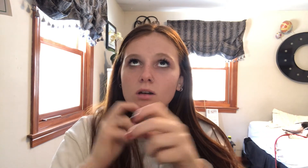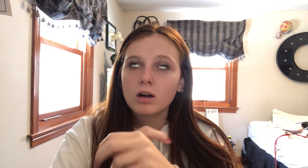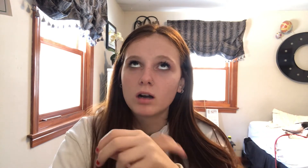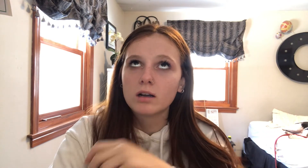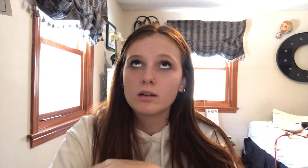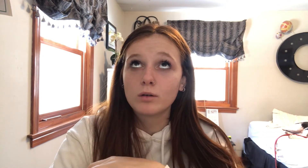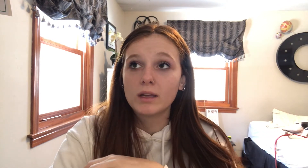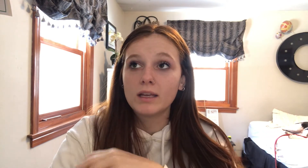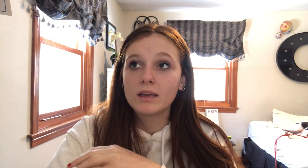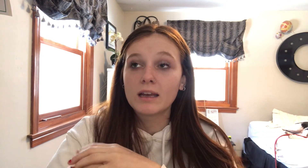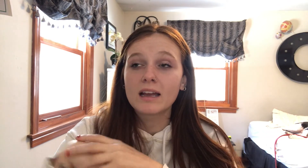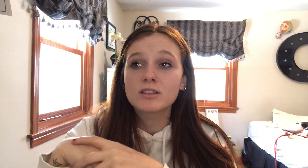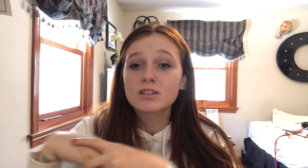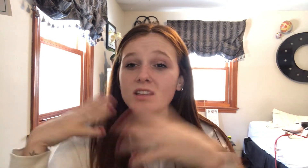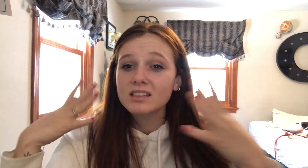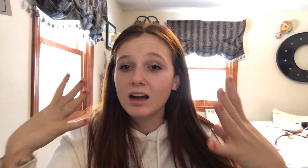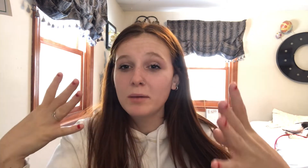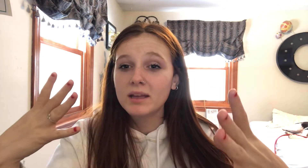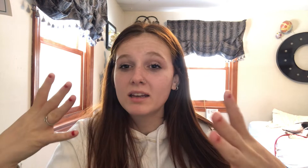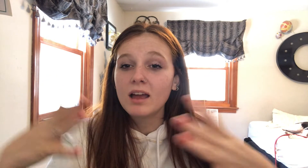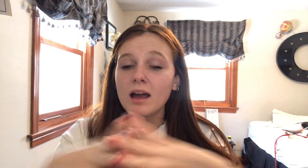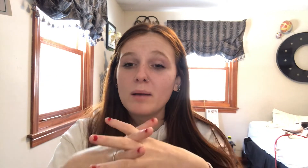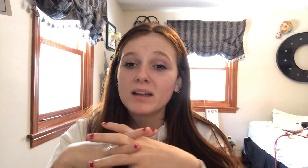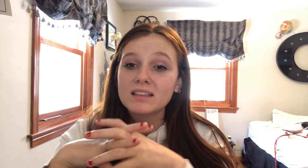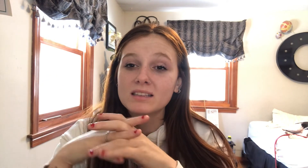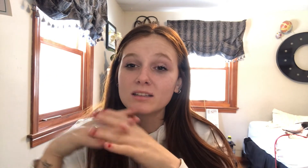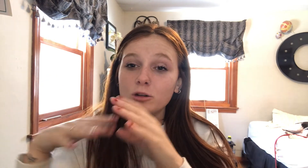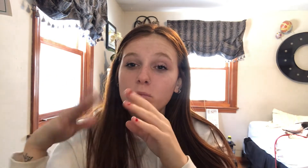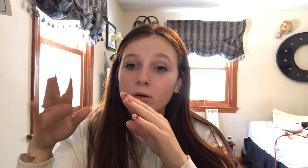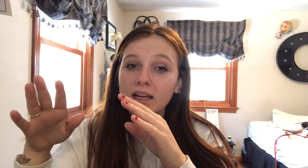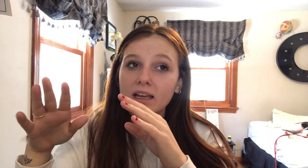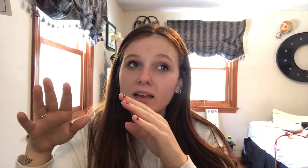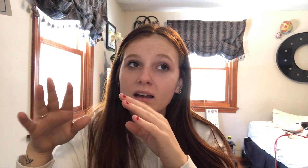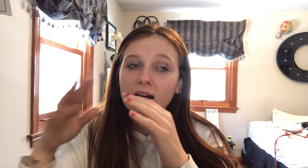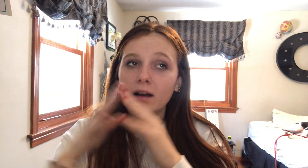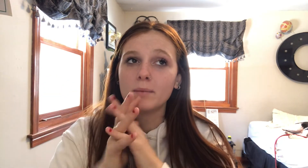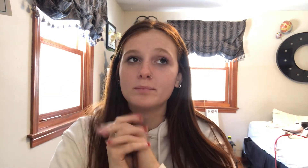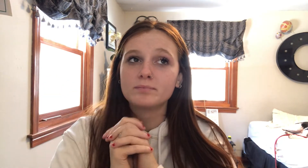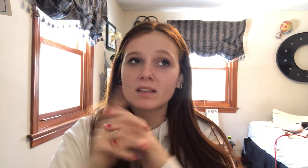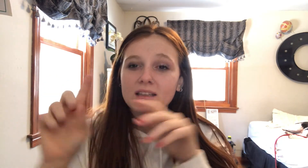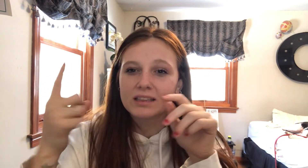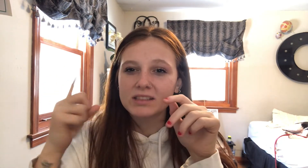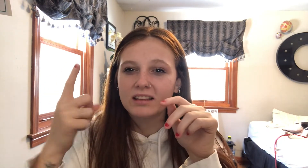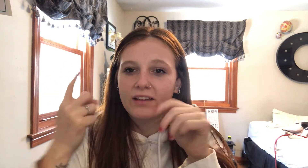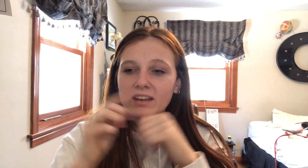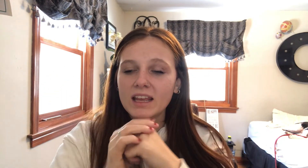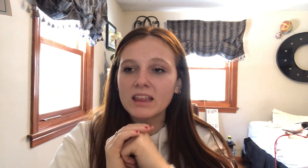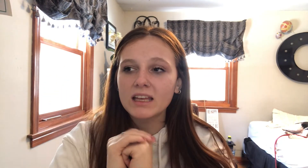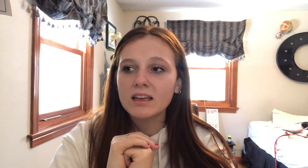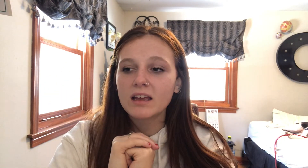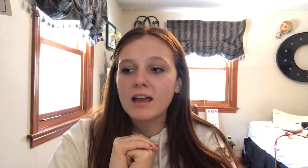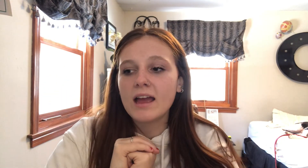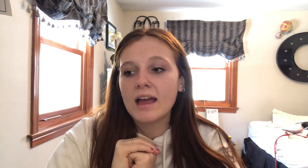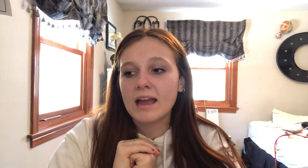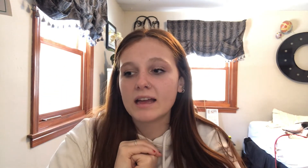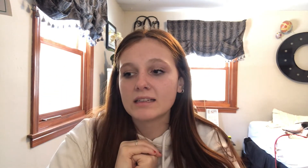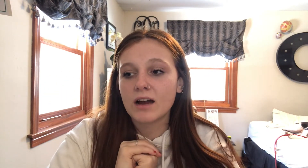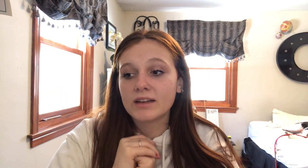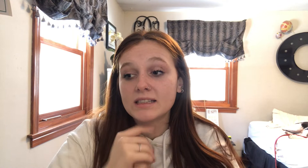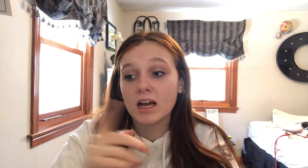hard and annoying. And I also saw this comment about this little boy. Um, he was 11, I think, and how he tells